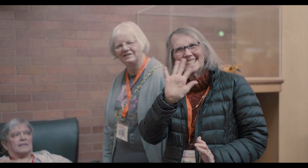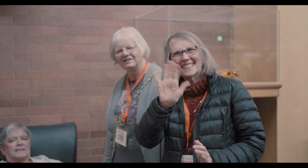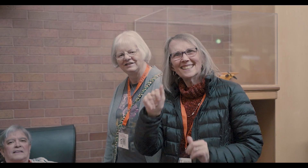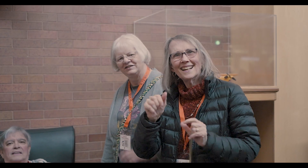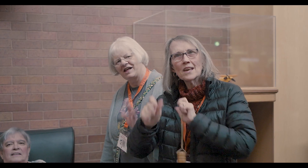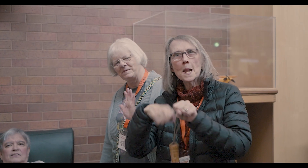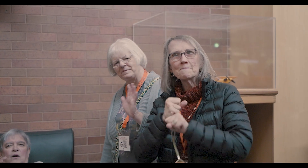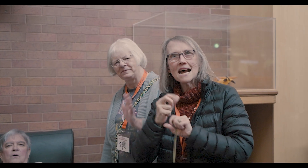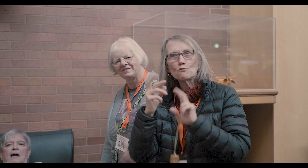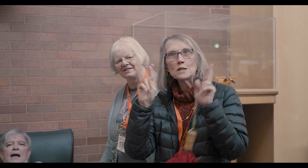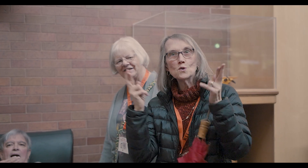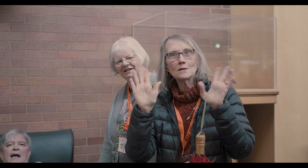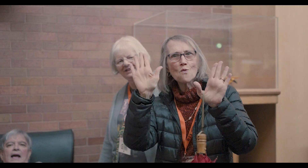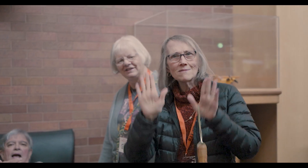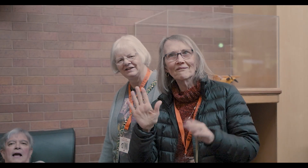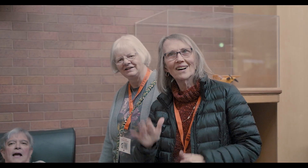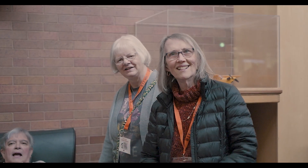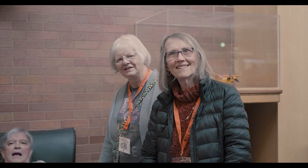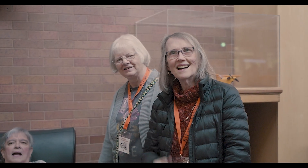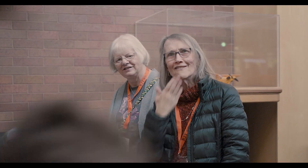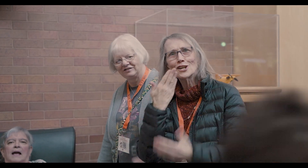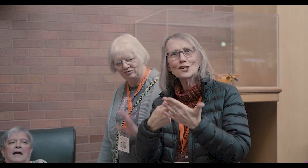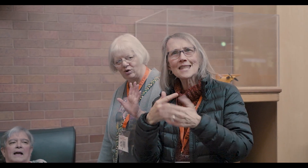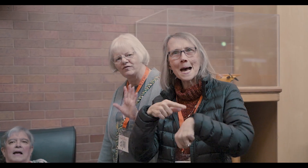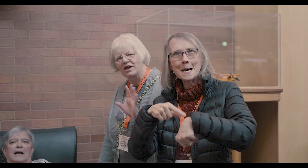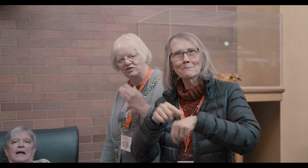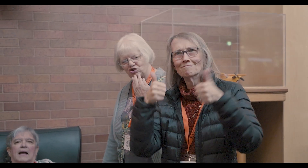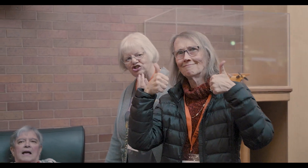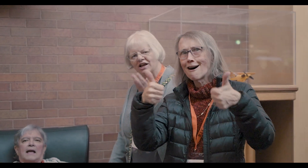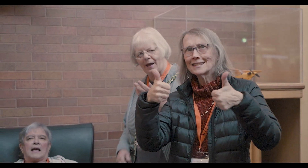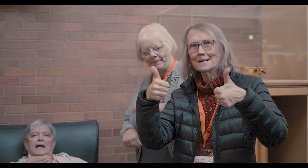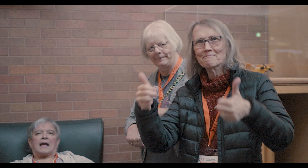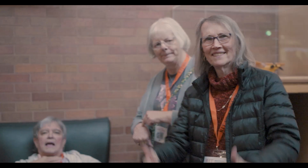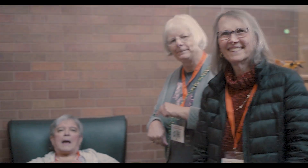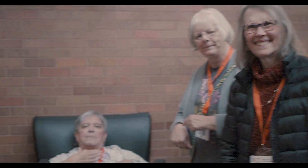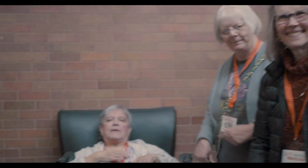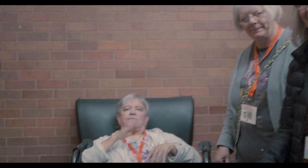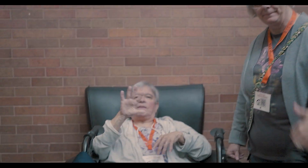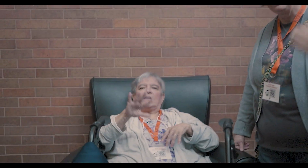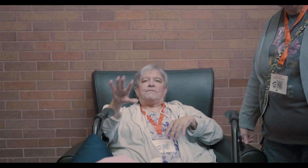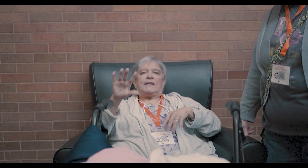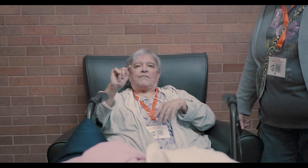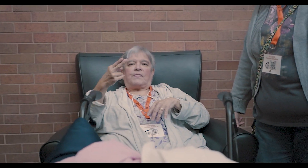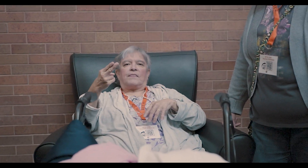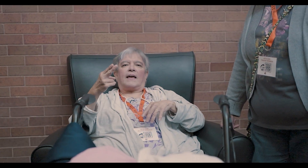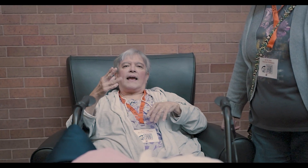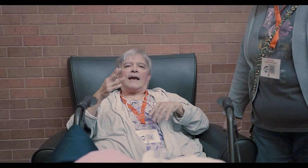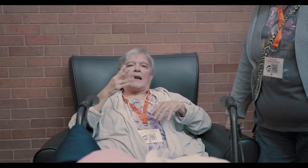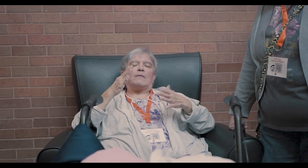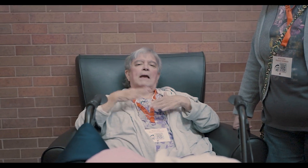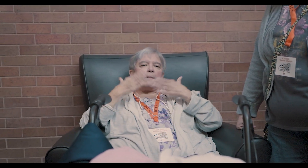And the alumni reunion has been wonderful. It's a good time. Happy happy 55th.